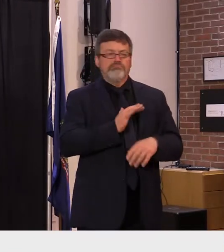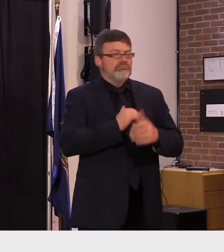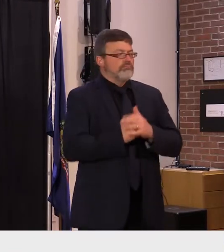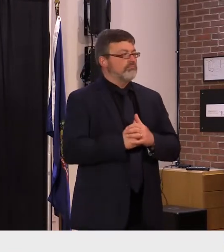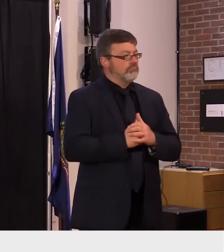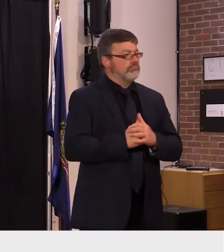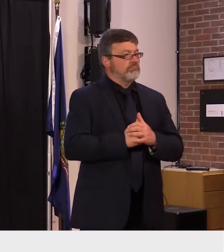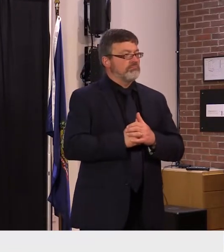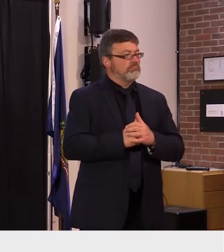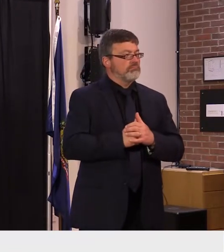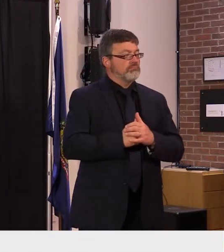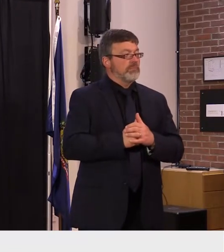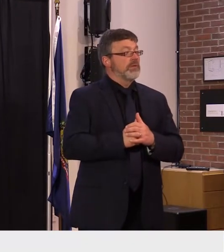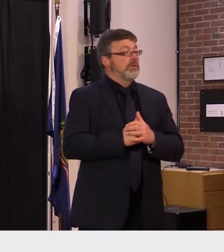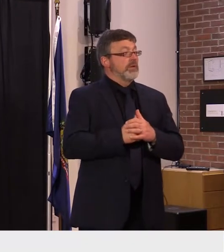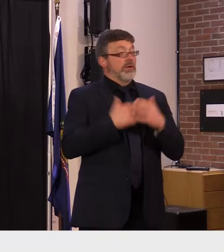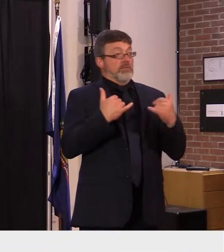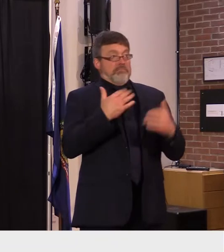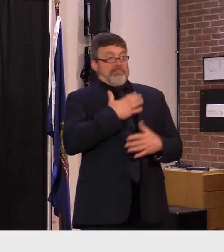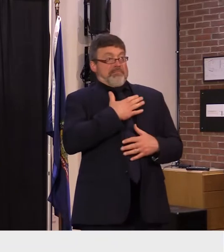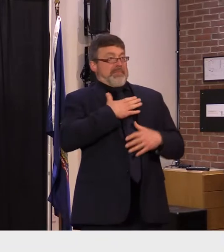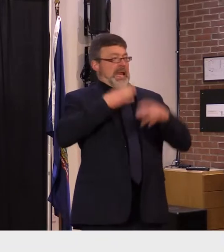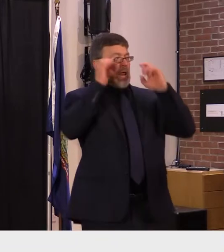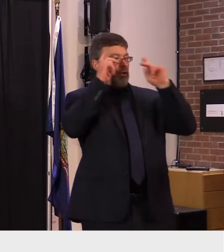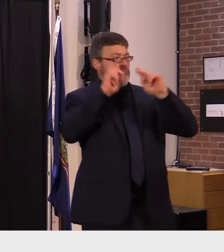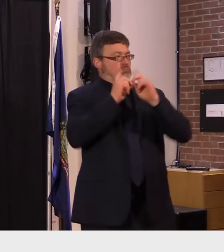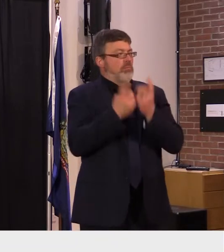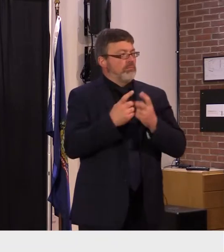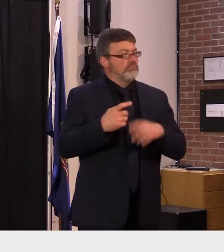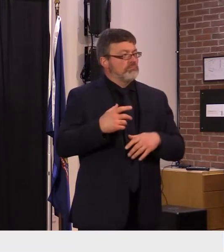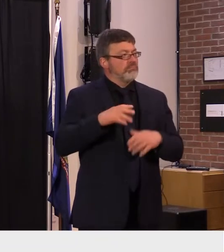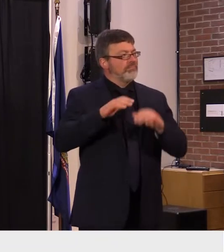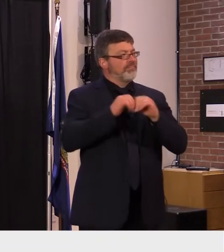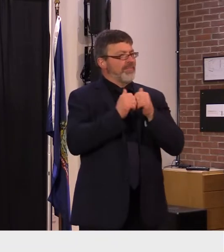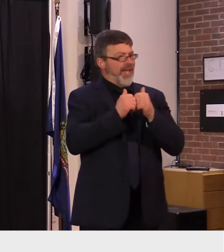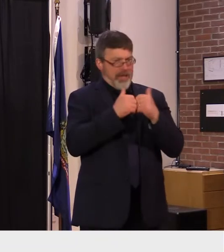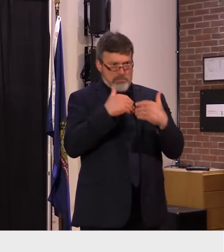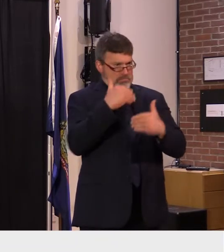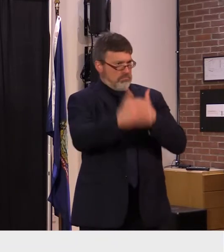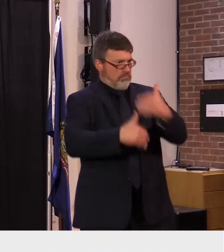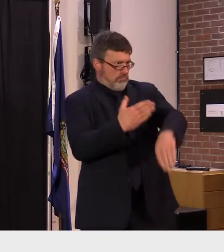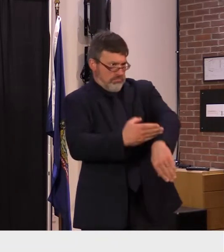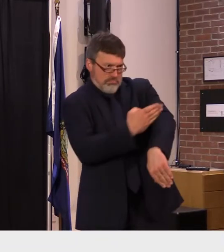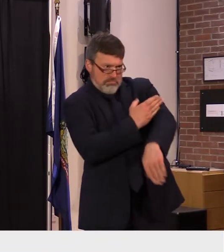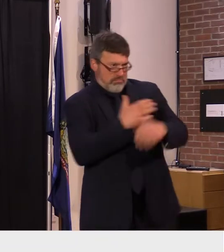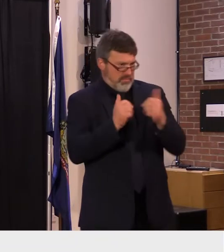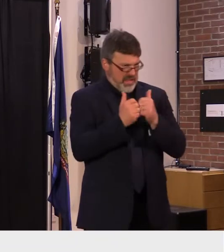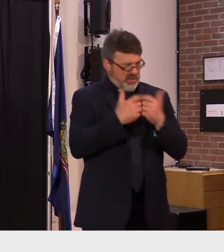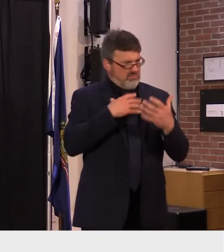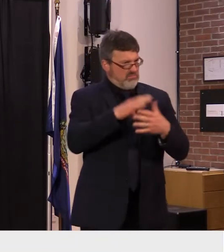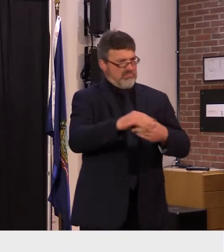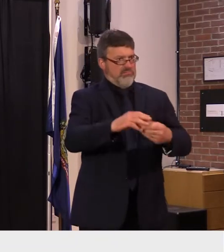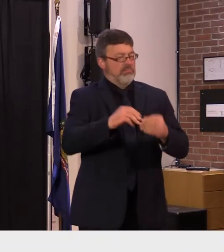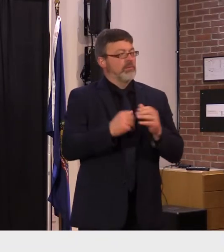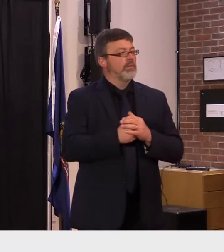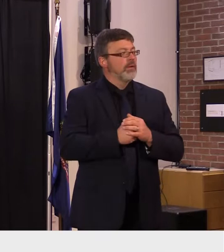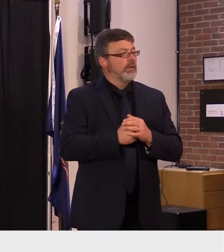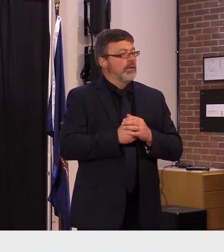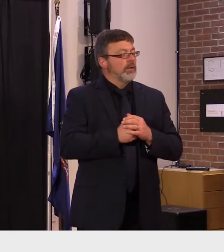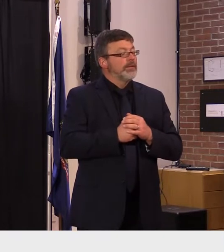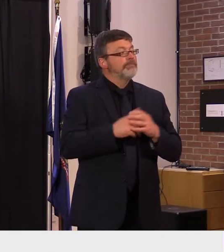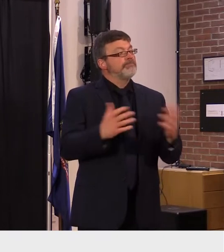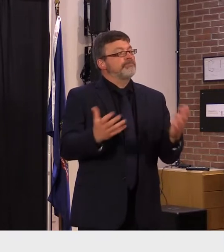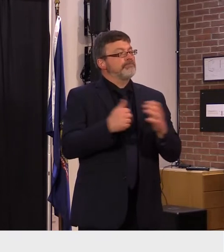um i'm going to talk a bit about recovery and education um i think it can be understood as a time-bound